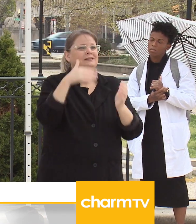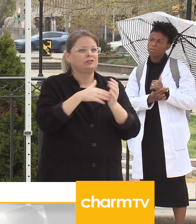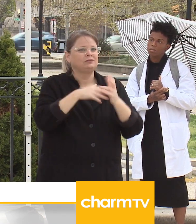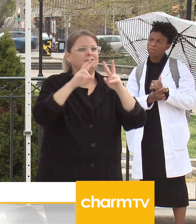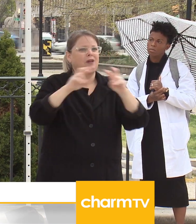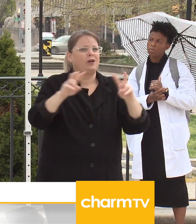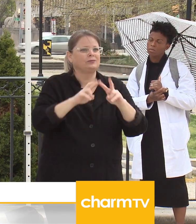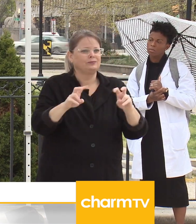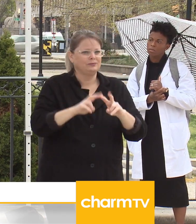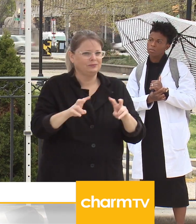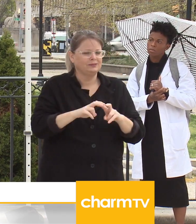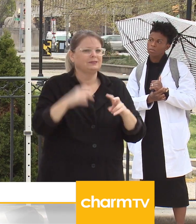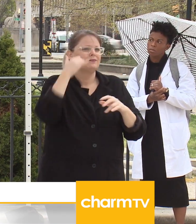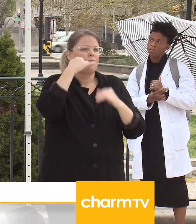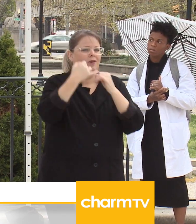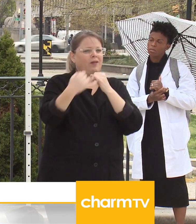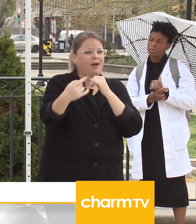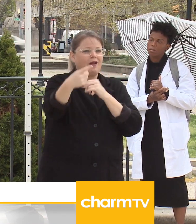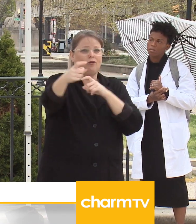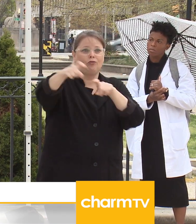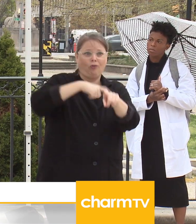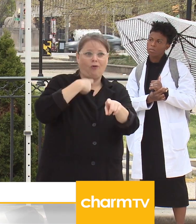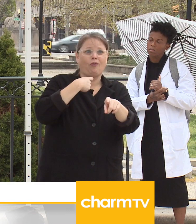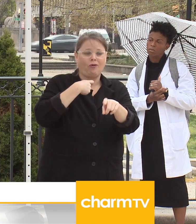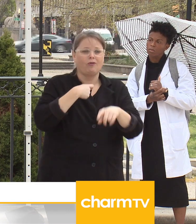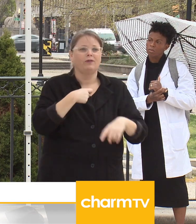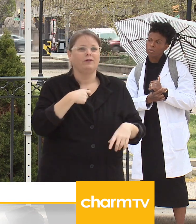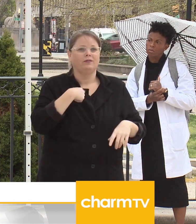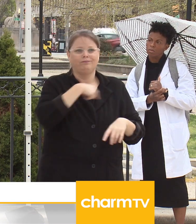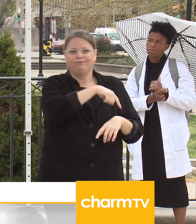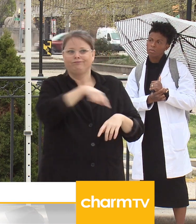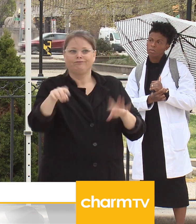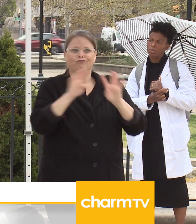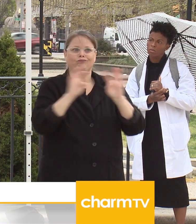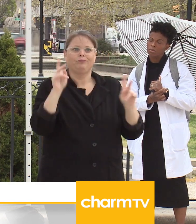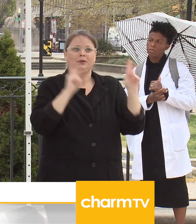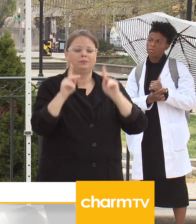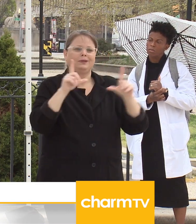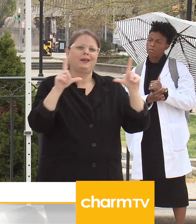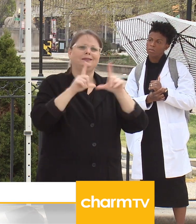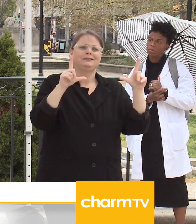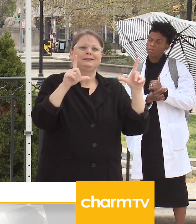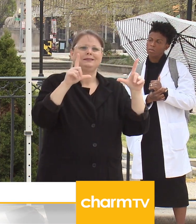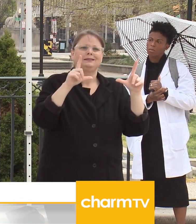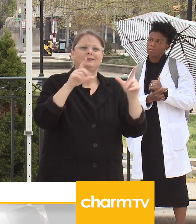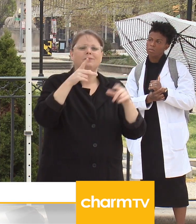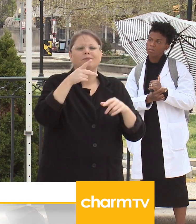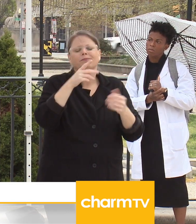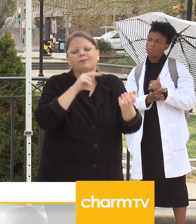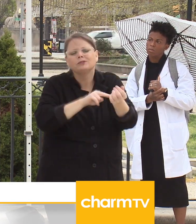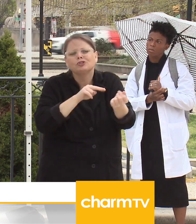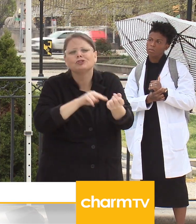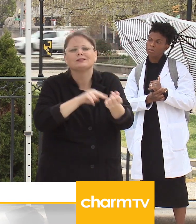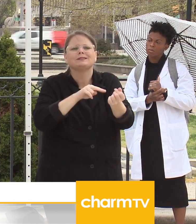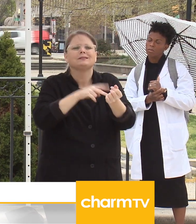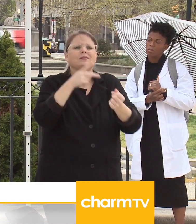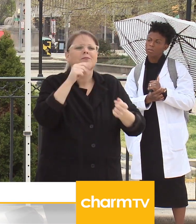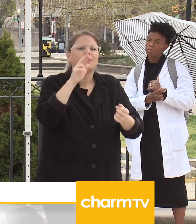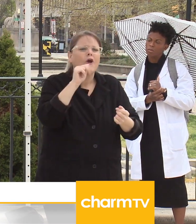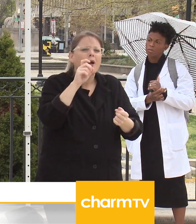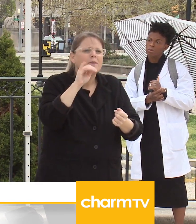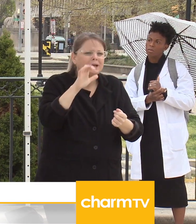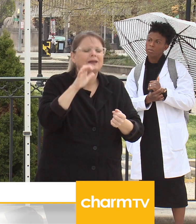your seasoned paramedics and your dual licensed paramedics and nurses that are going be screening low acuity or low priority calls.